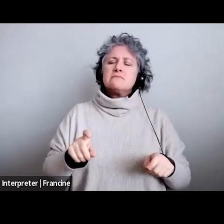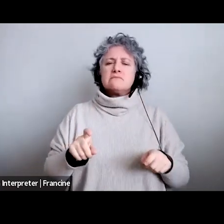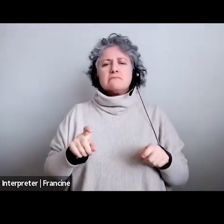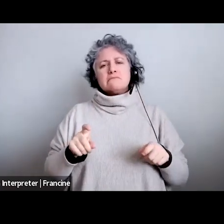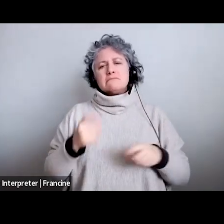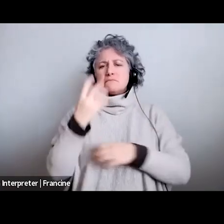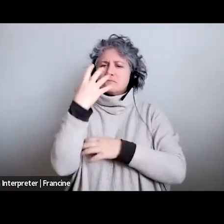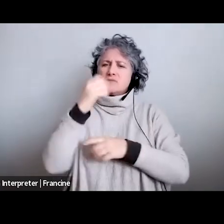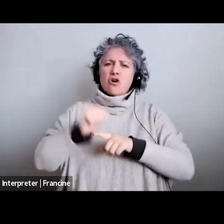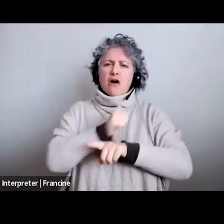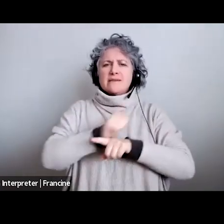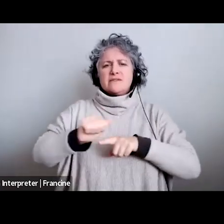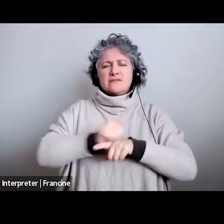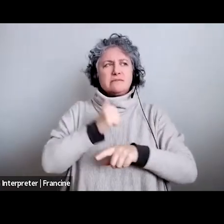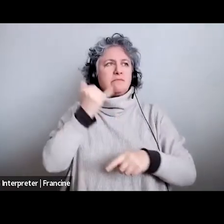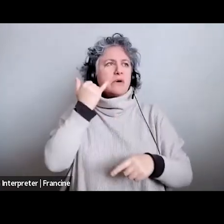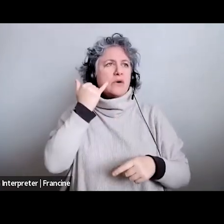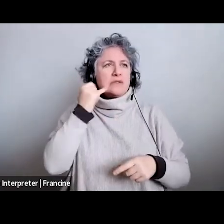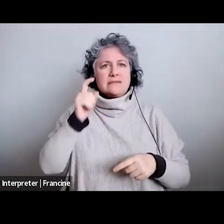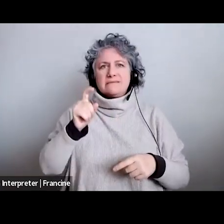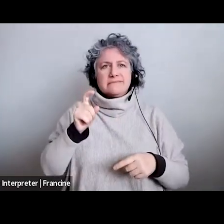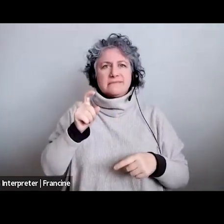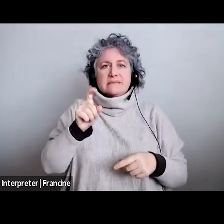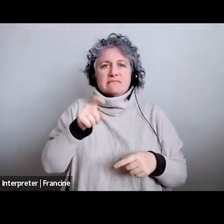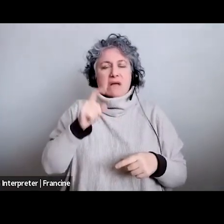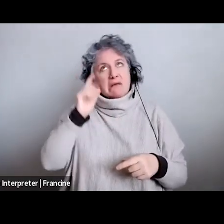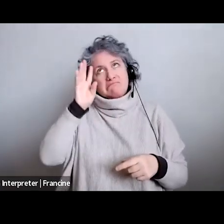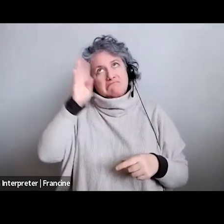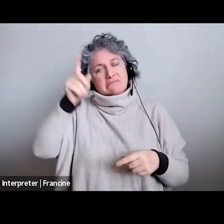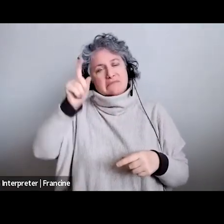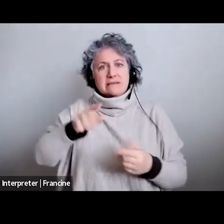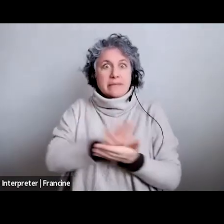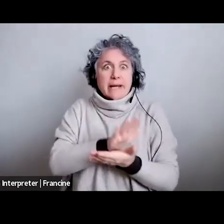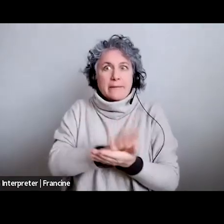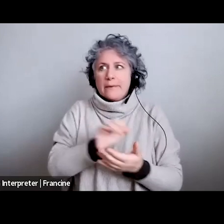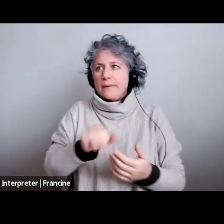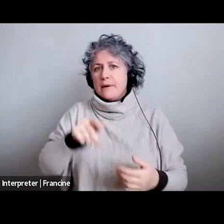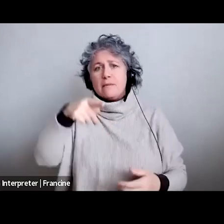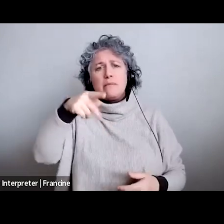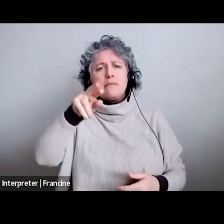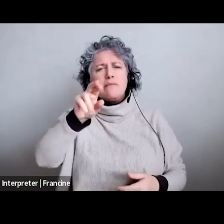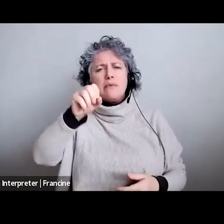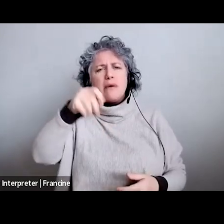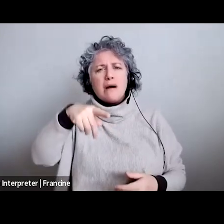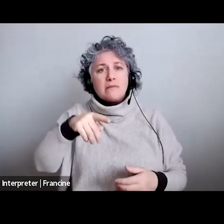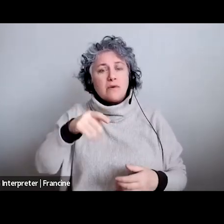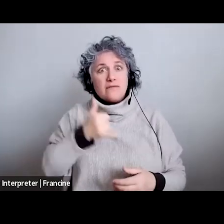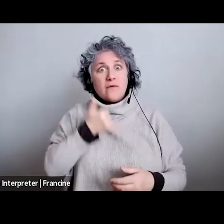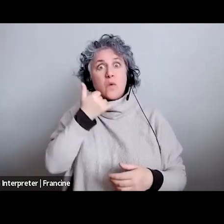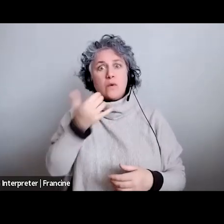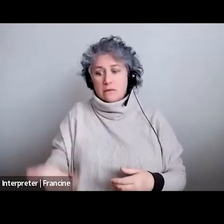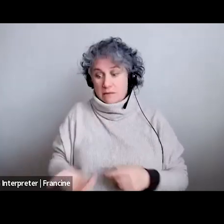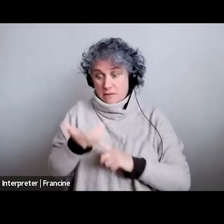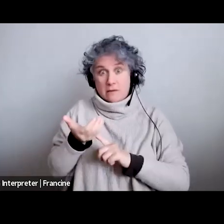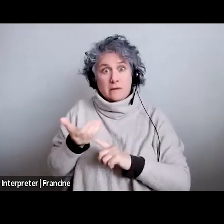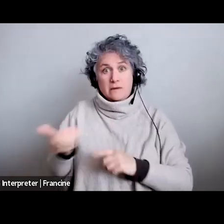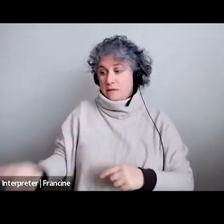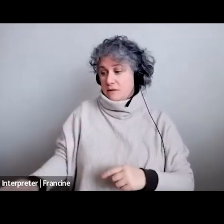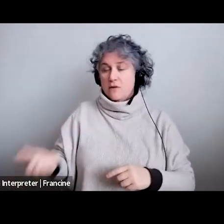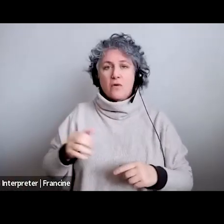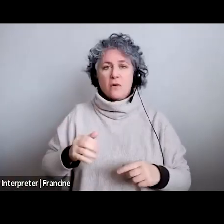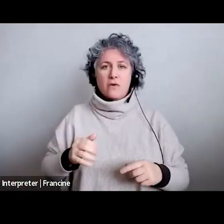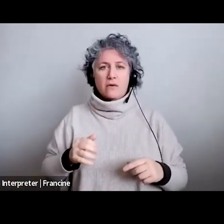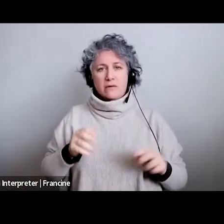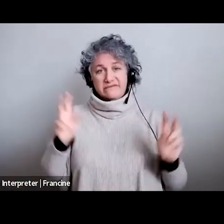for something i don't know a phone or a piece of paper should you actually physically use that or do the bad mind